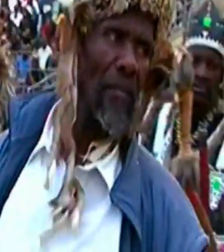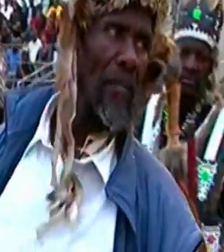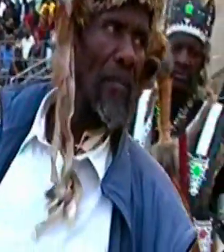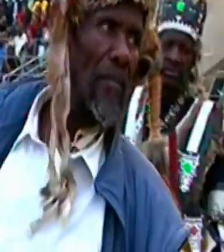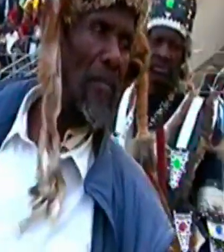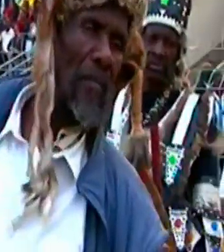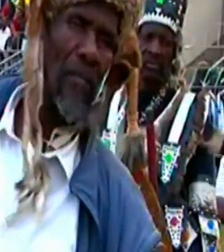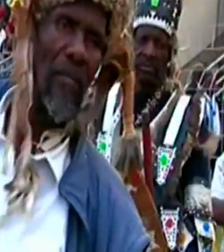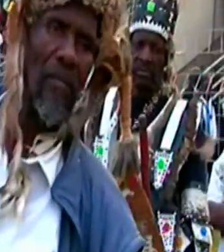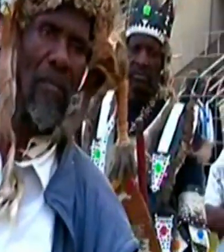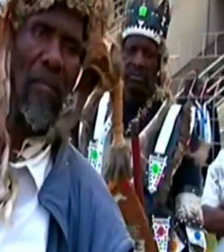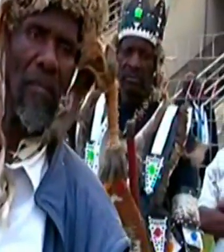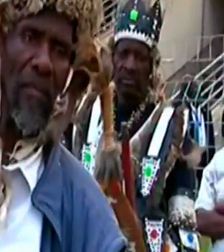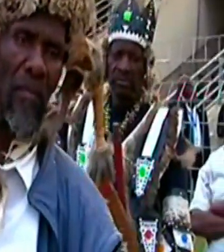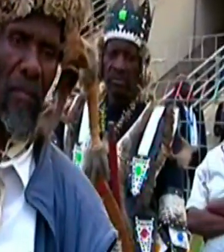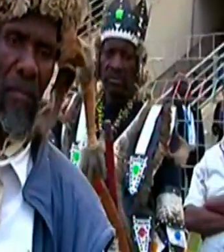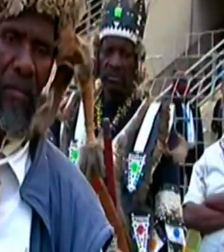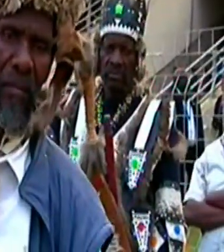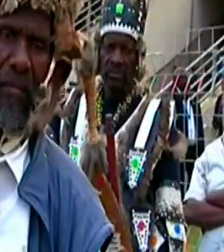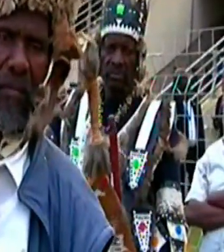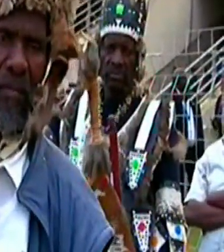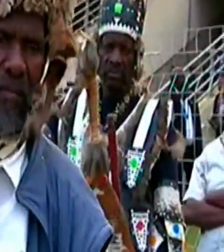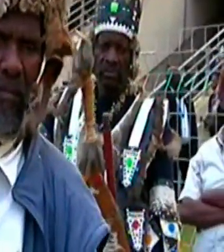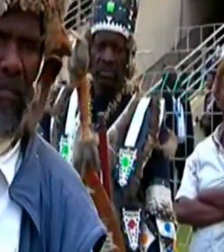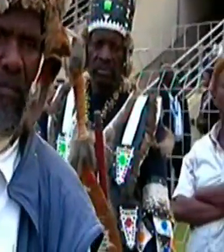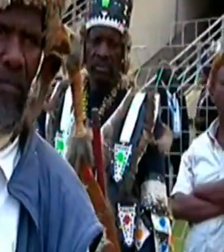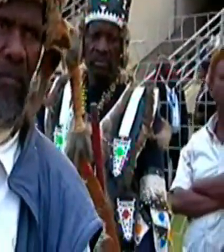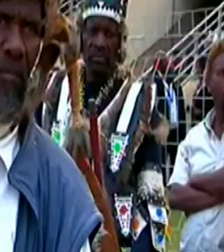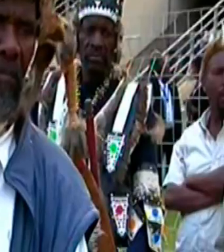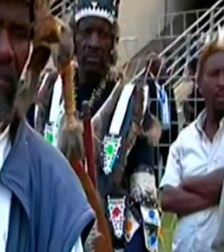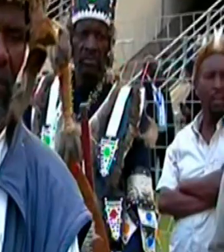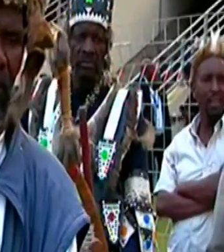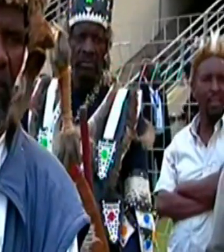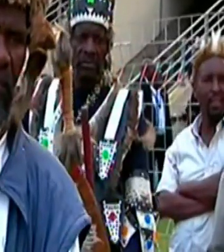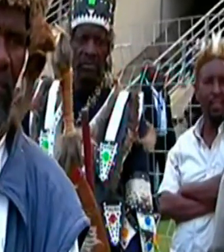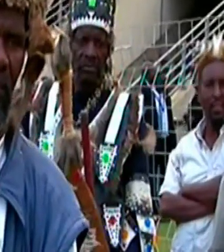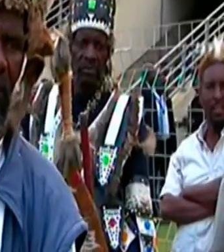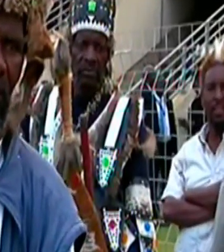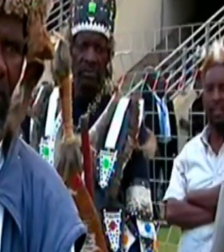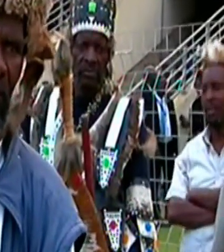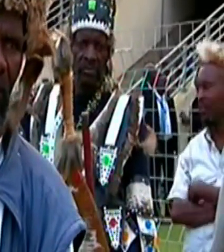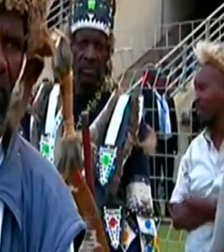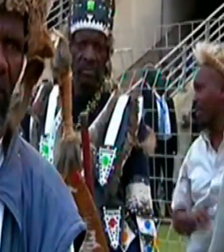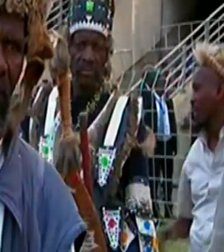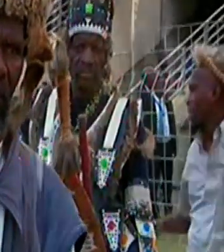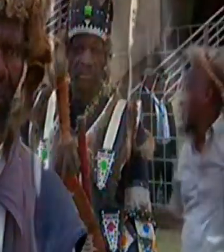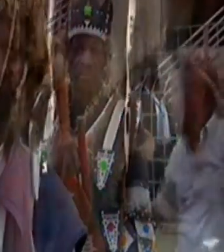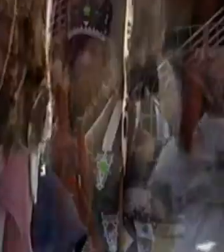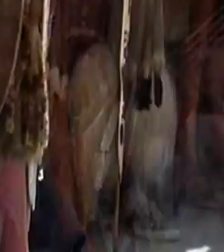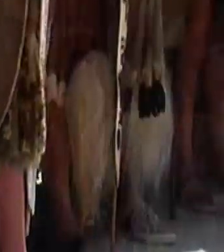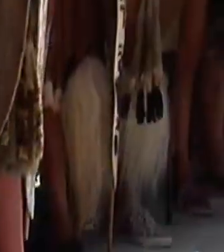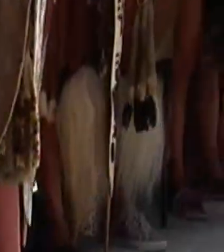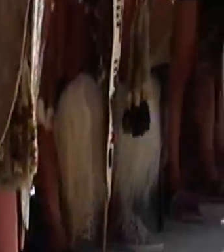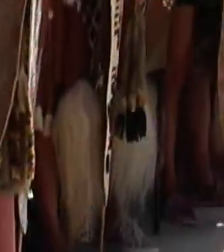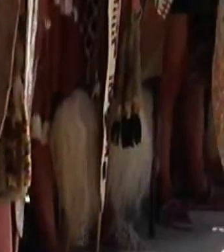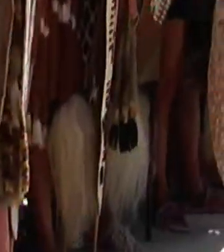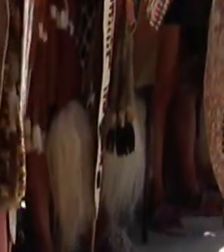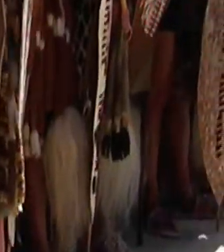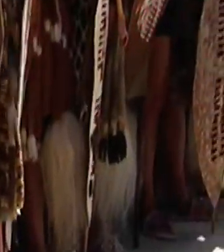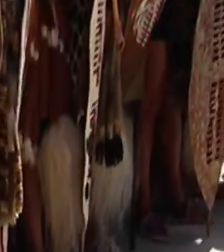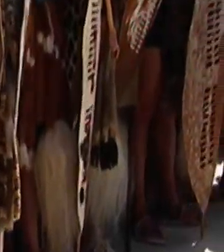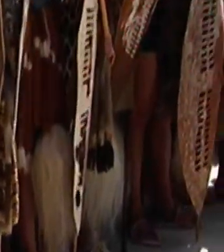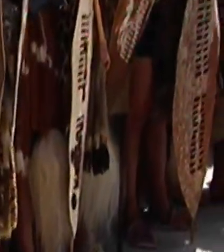were not exclusive. Major Sernham had a lot of affiliates who had their unique cultural